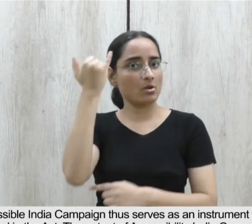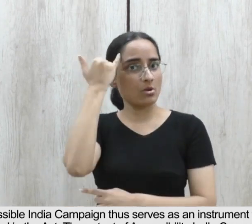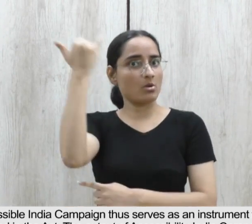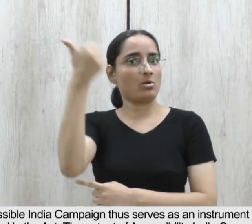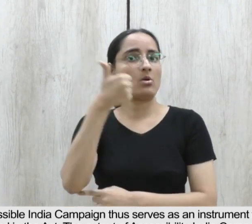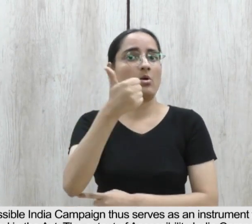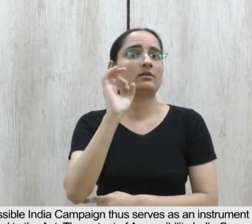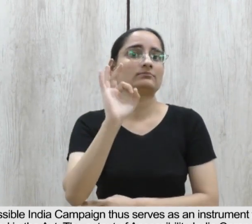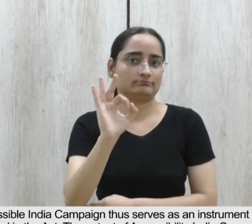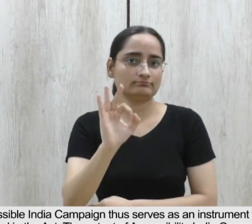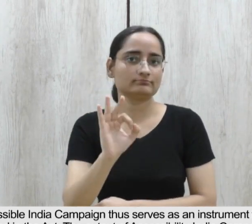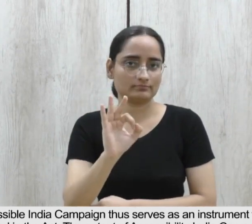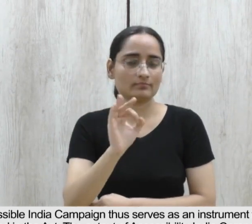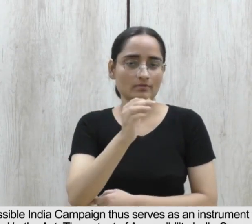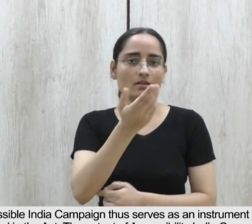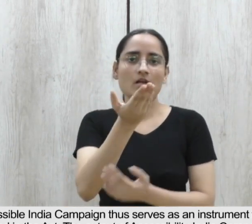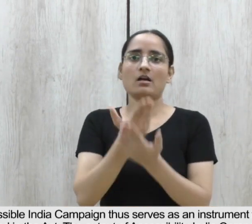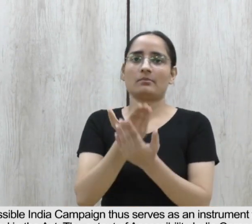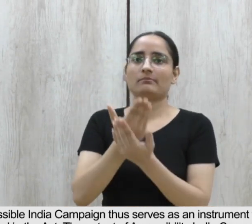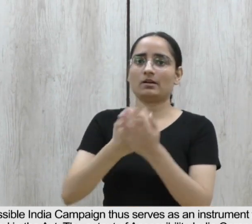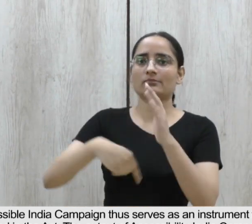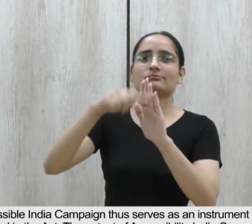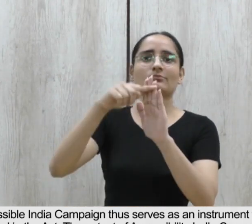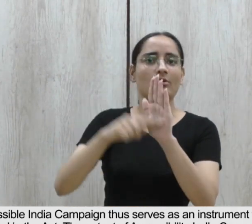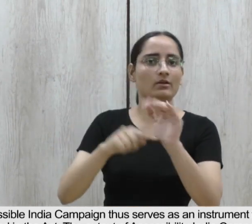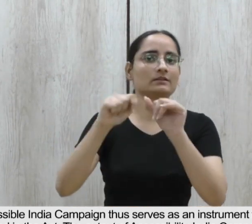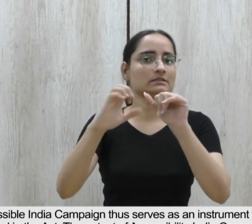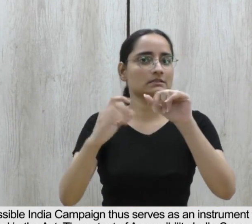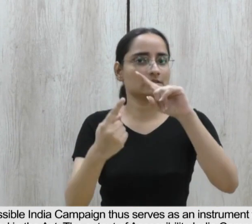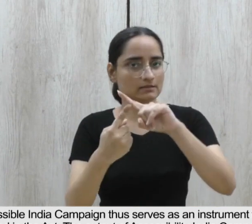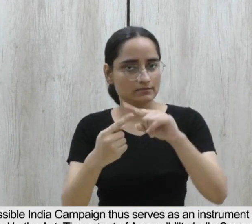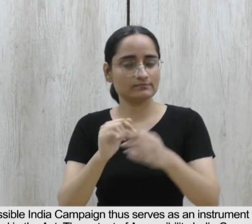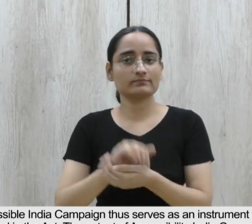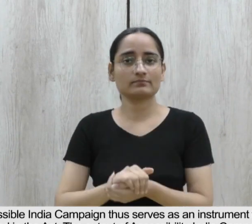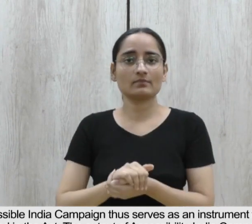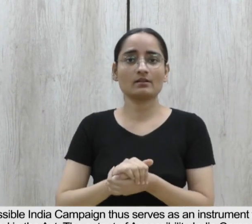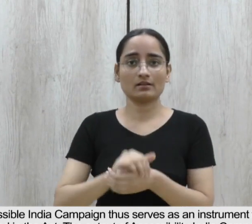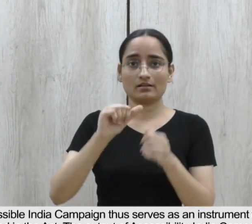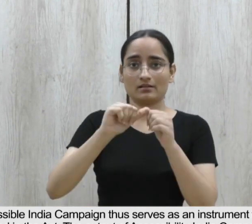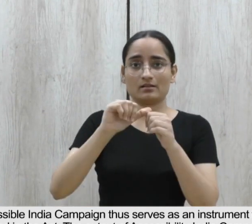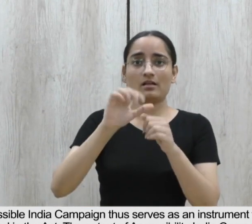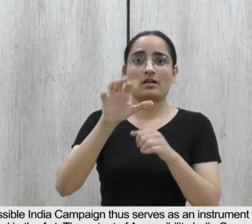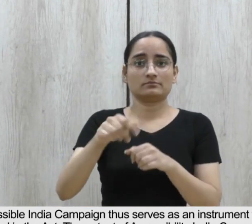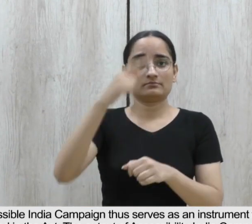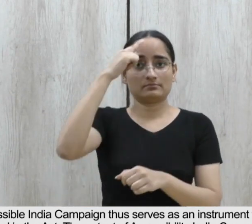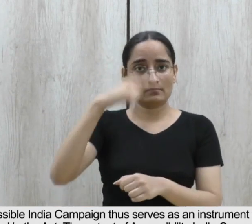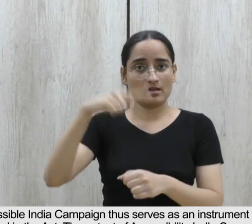actualizing the aims of accessibility embedded in the Act. The Output of